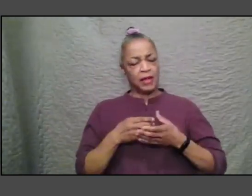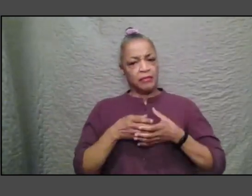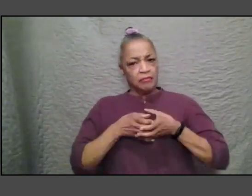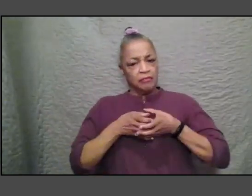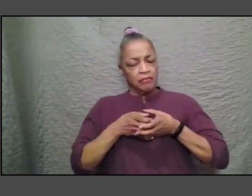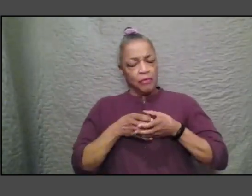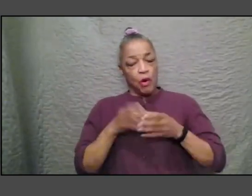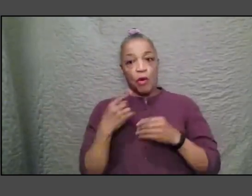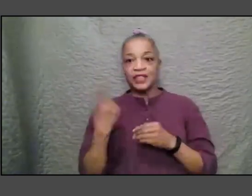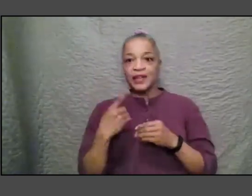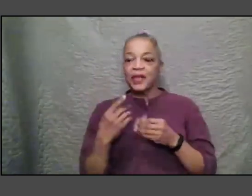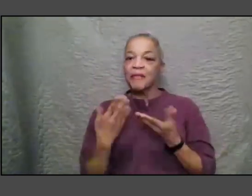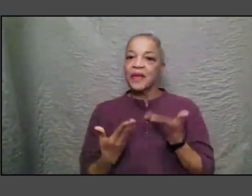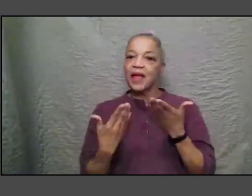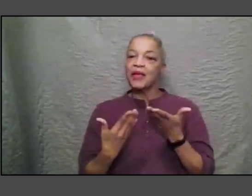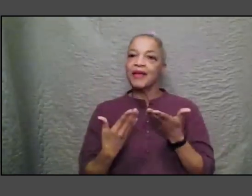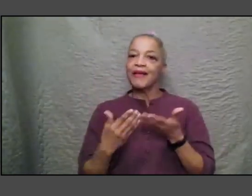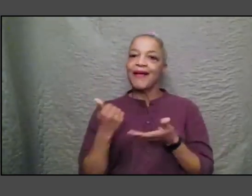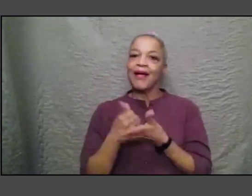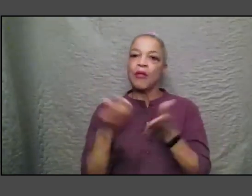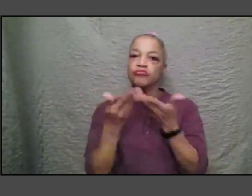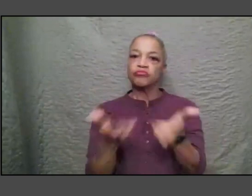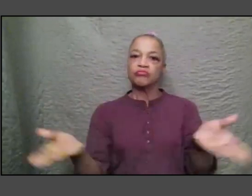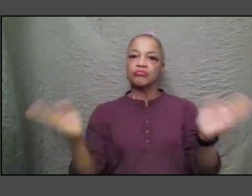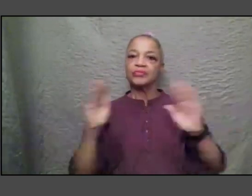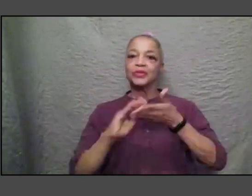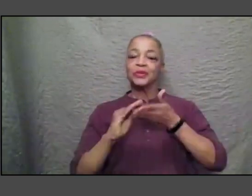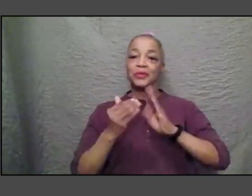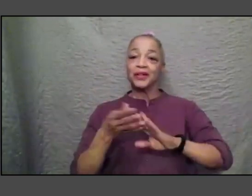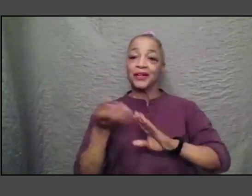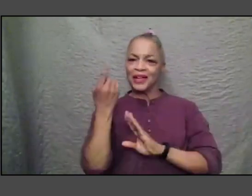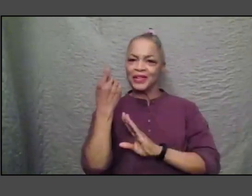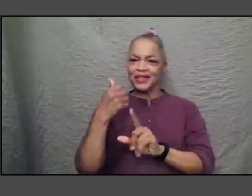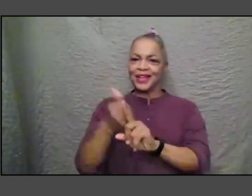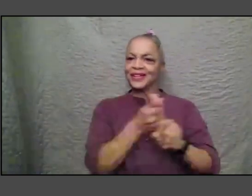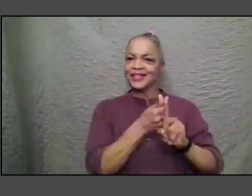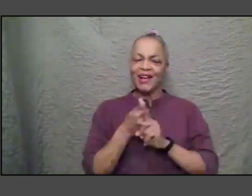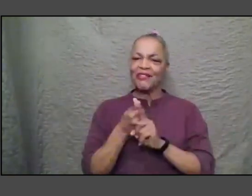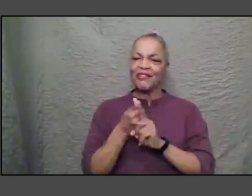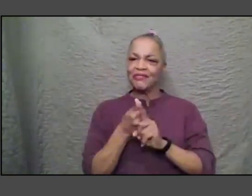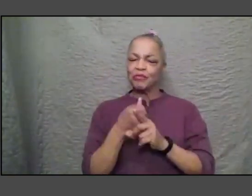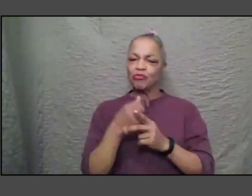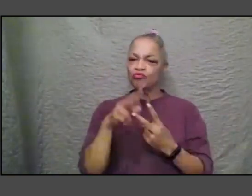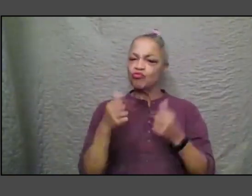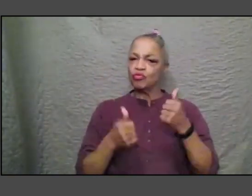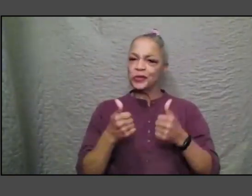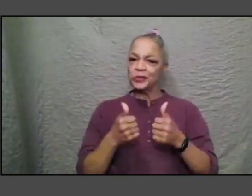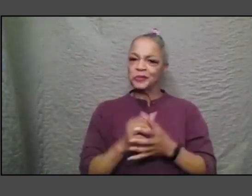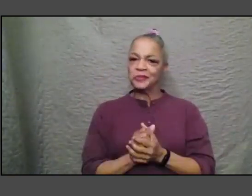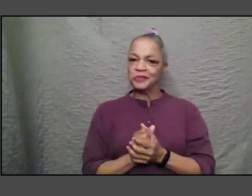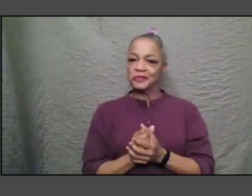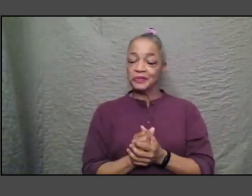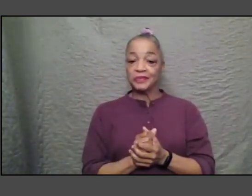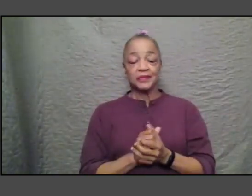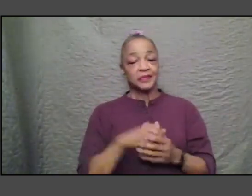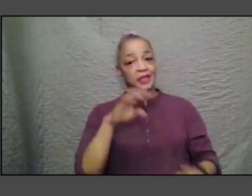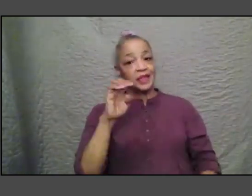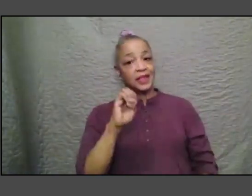help the broader community better understand itself wonderful um from